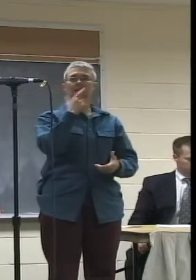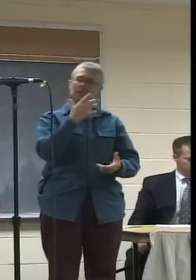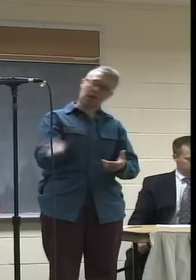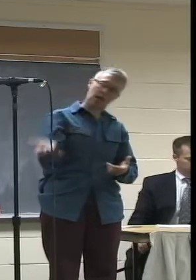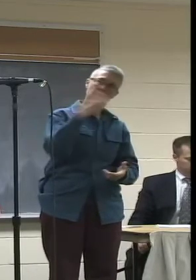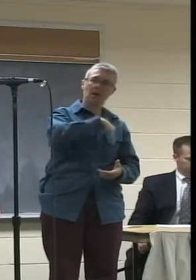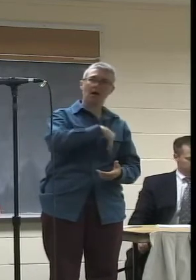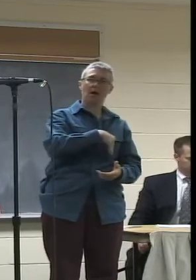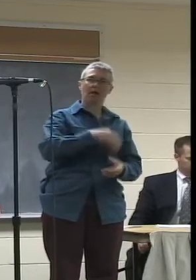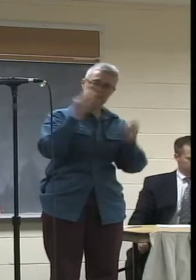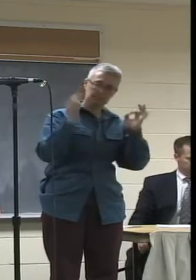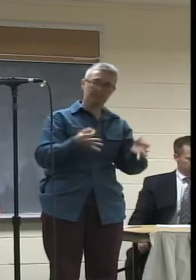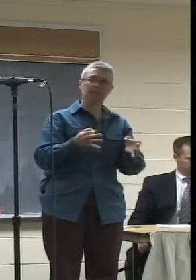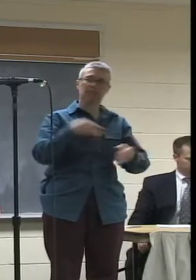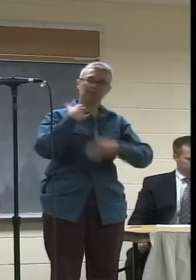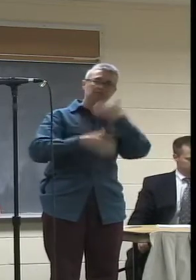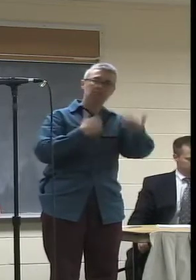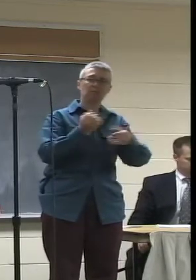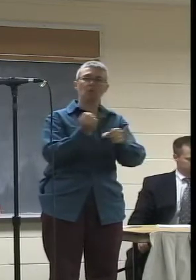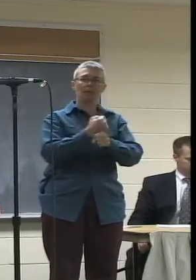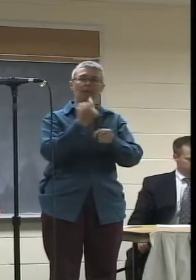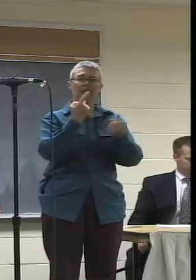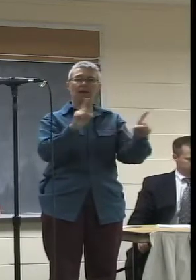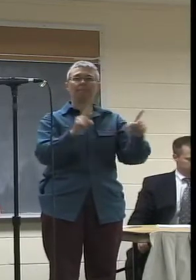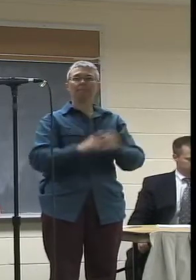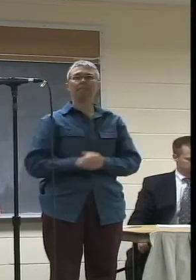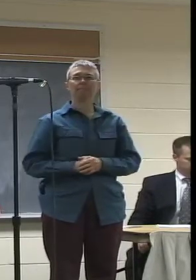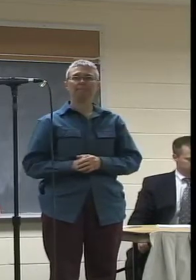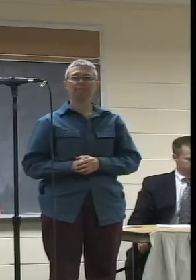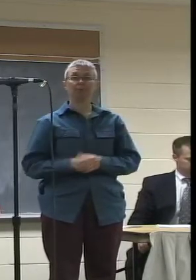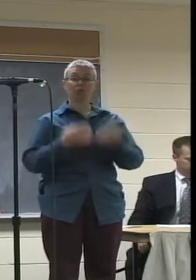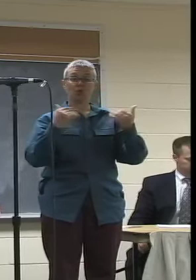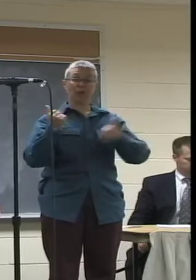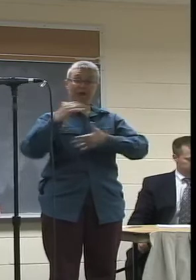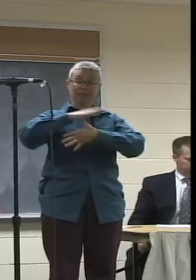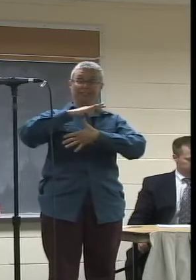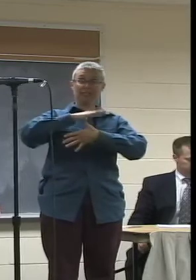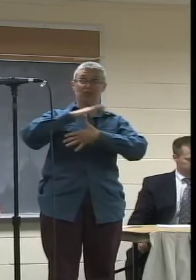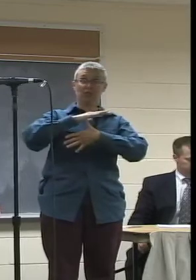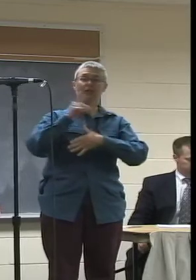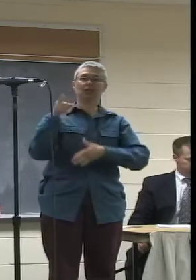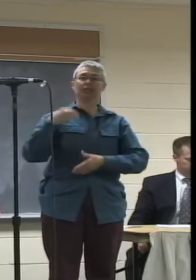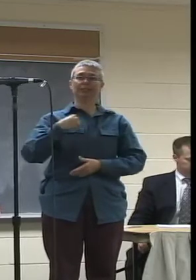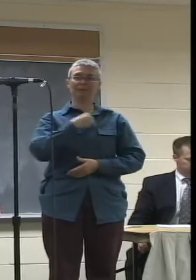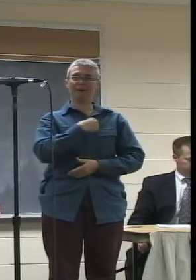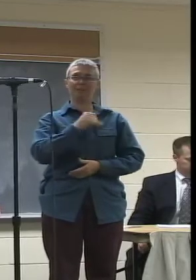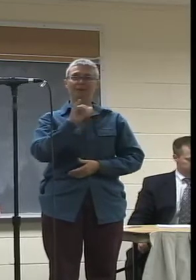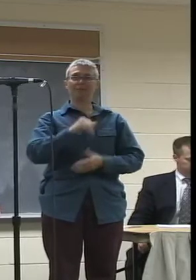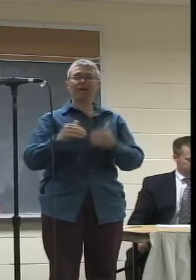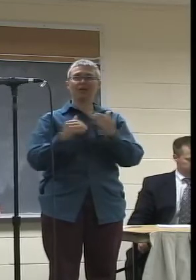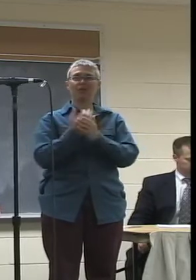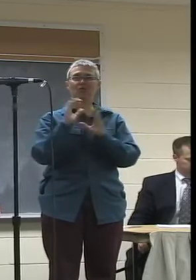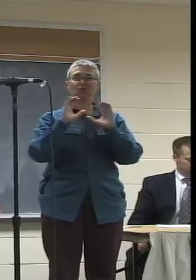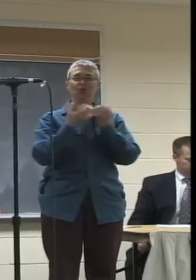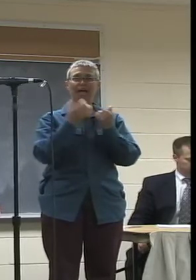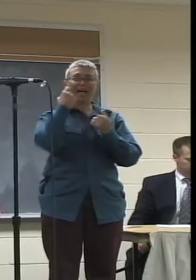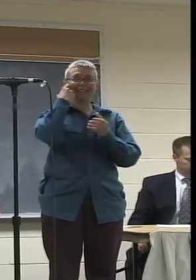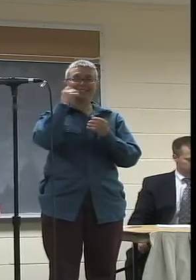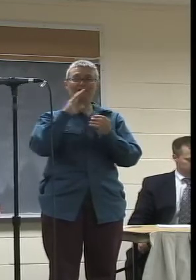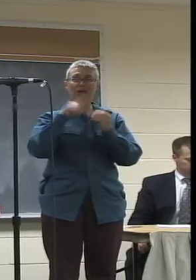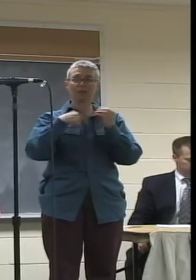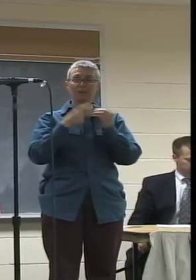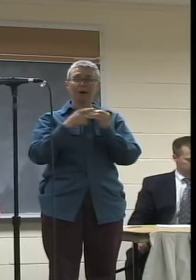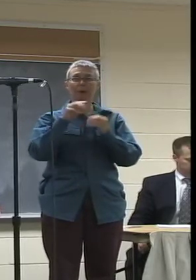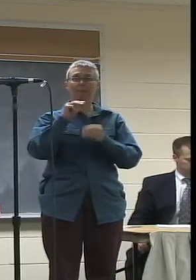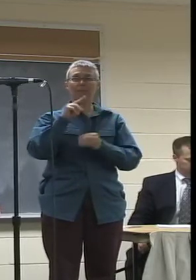absolutely, come down, let's make, we'll make it work. Now as a senior, she is a member of that new class, the multimedia productions class,